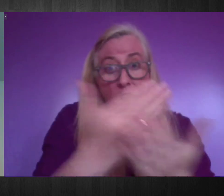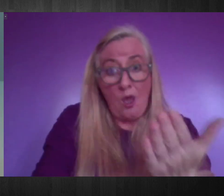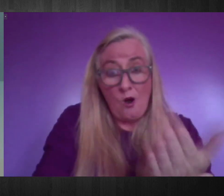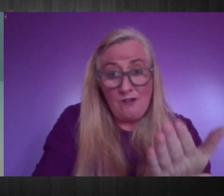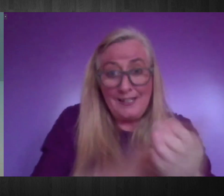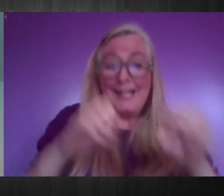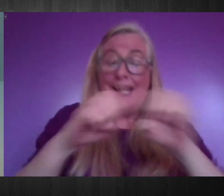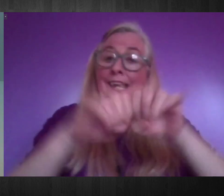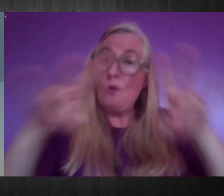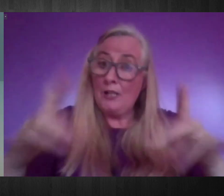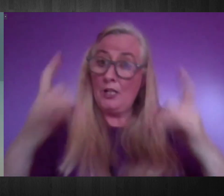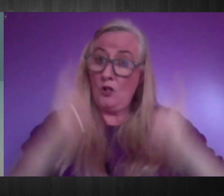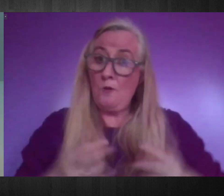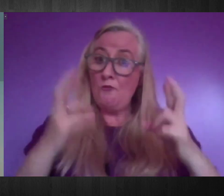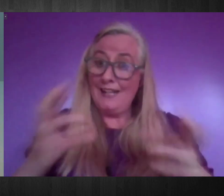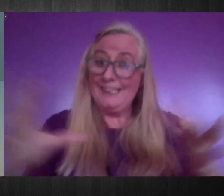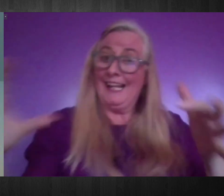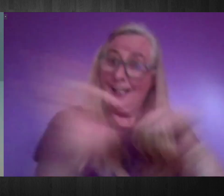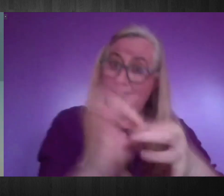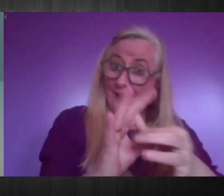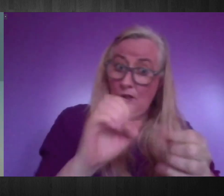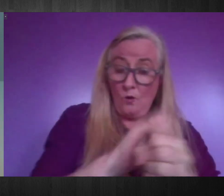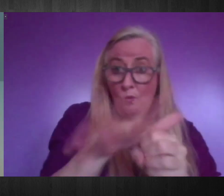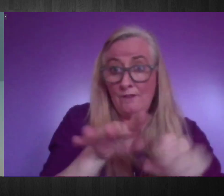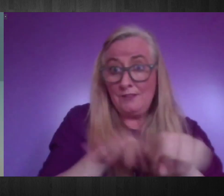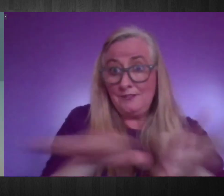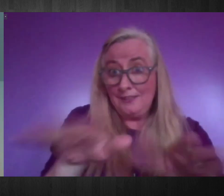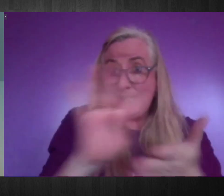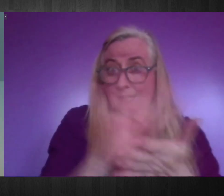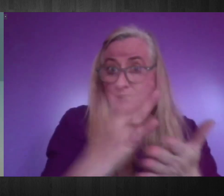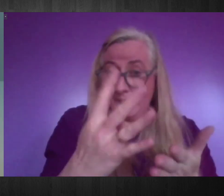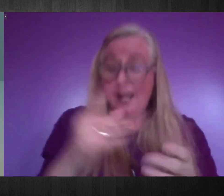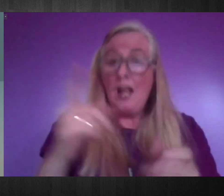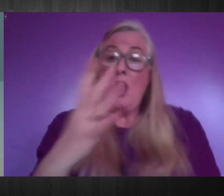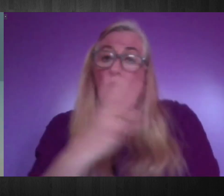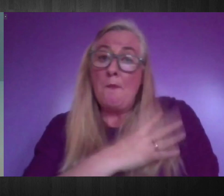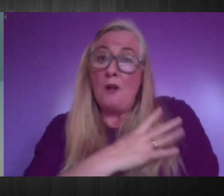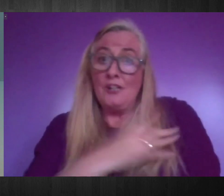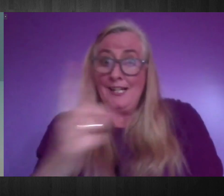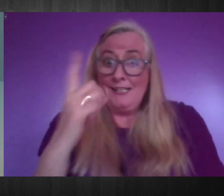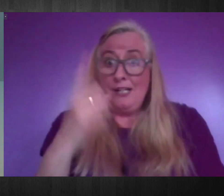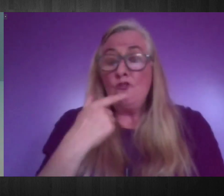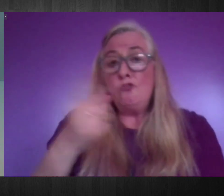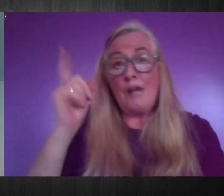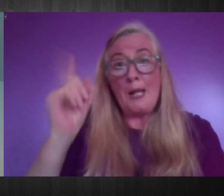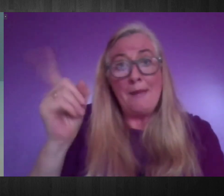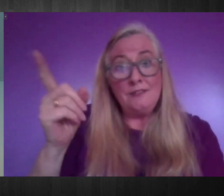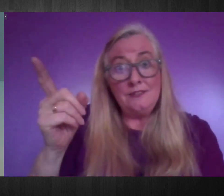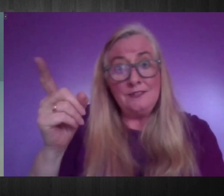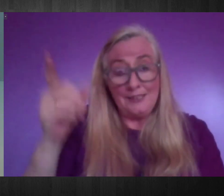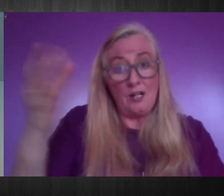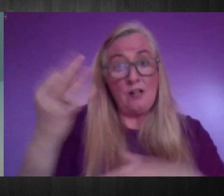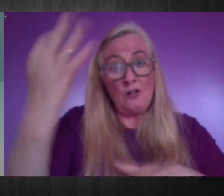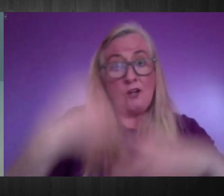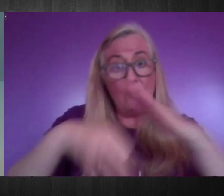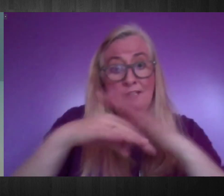rights implications of COVID-19. Specifically, the Commission recommended the most appropriate mechanism would be a parliamentary and Oireachtas